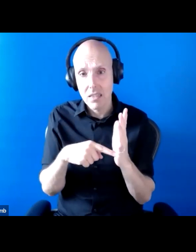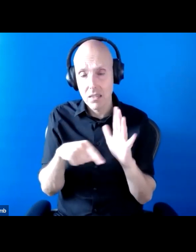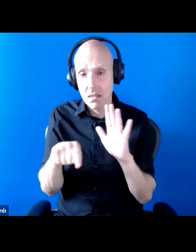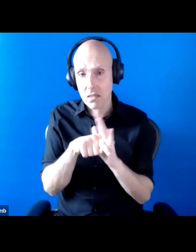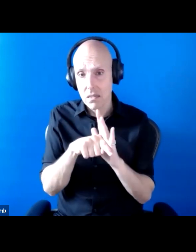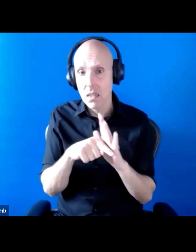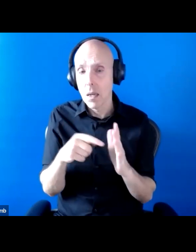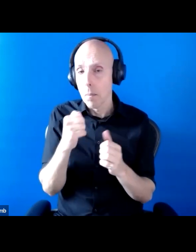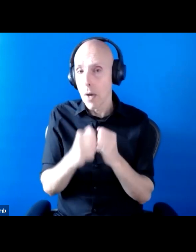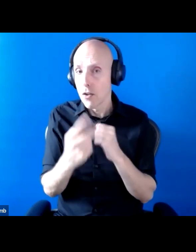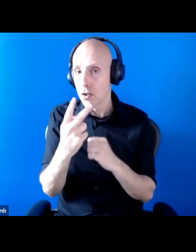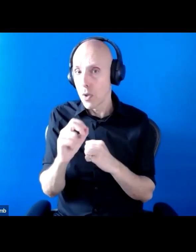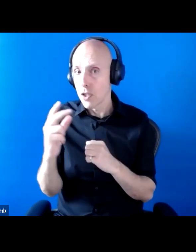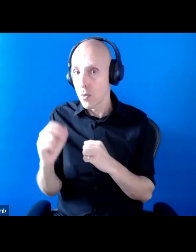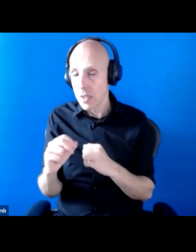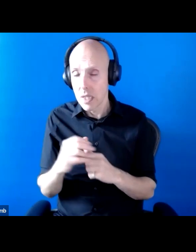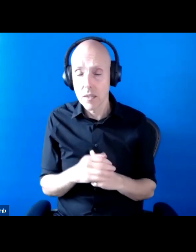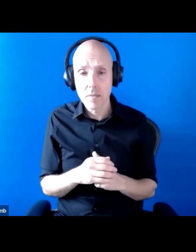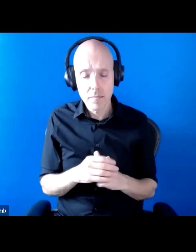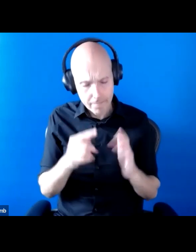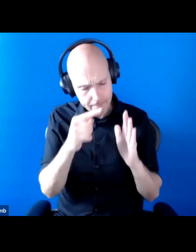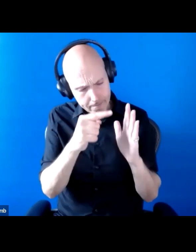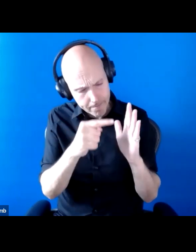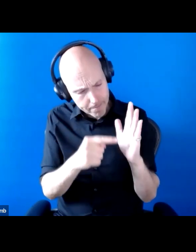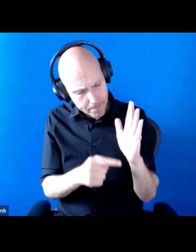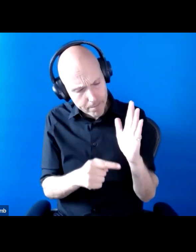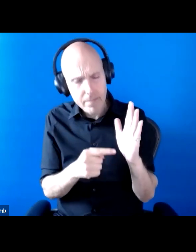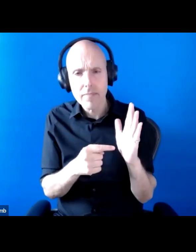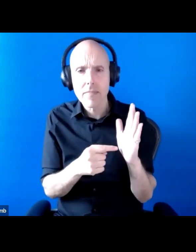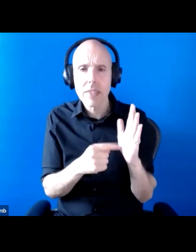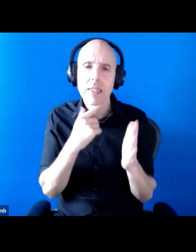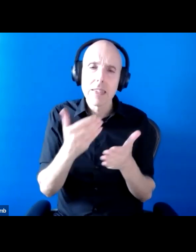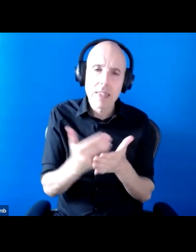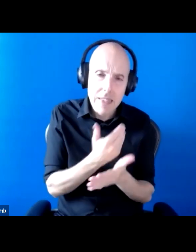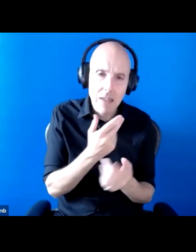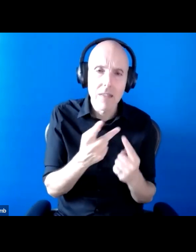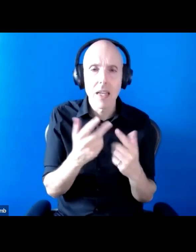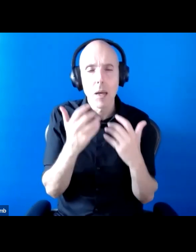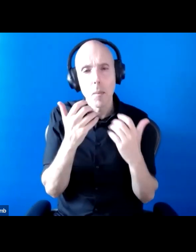Which amongst a lot of other measures to do with, you know, safety and public order and policing.